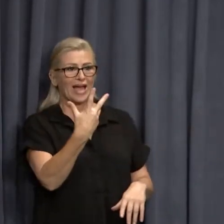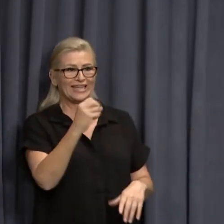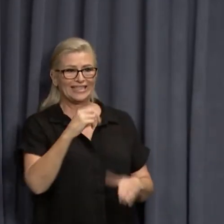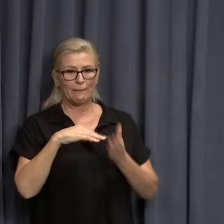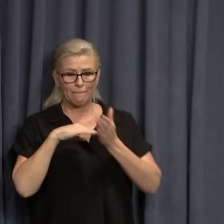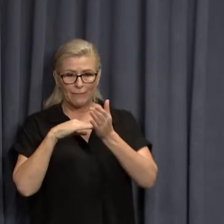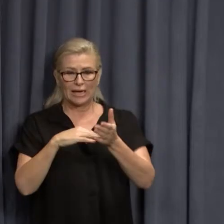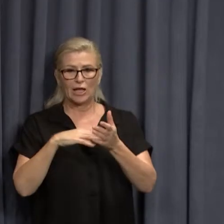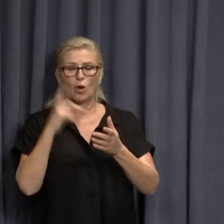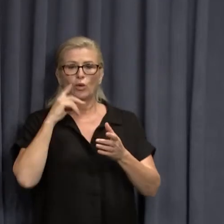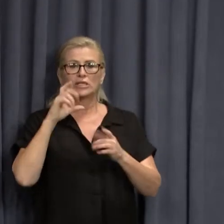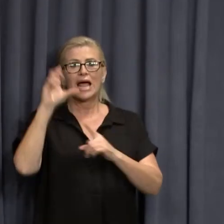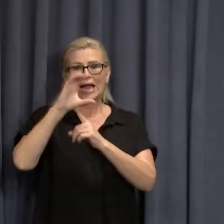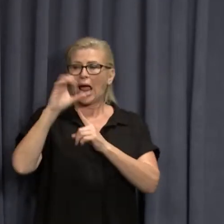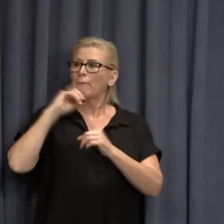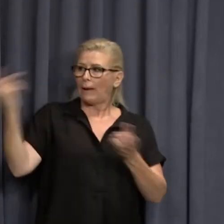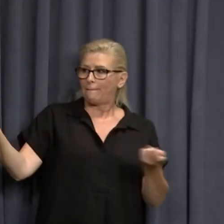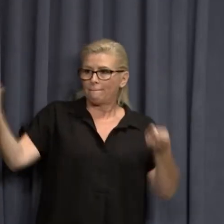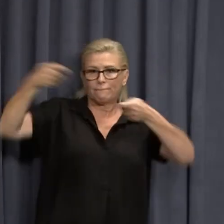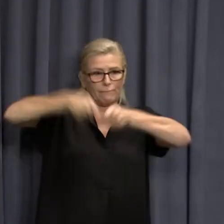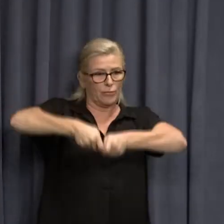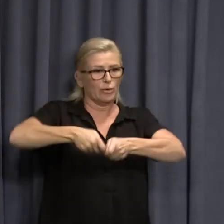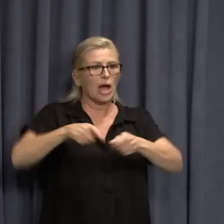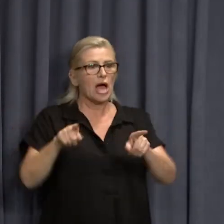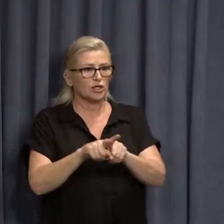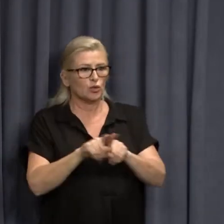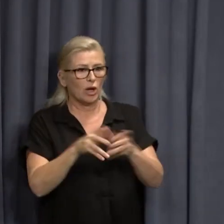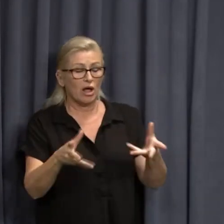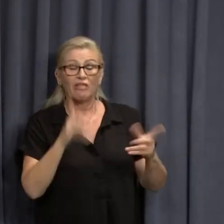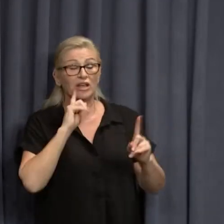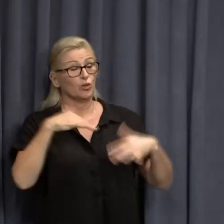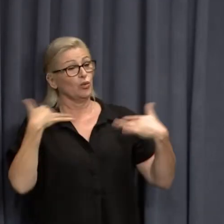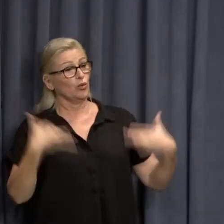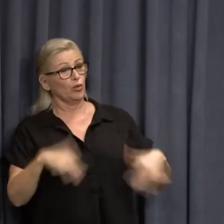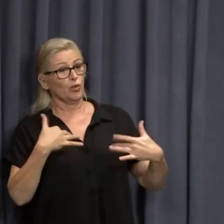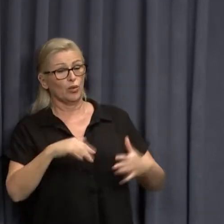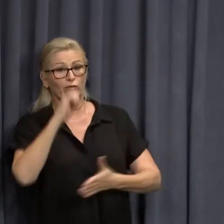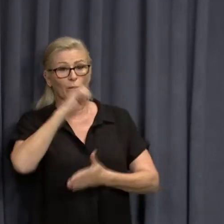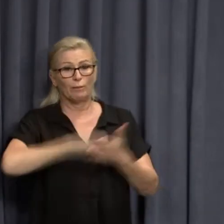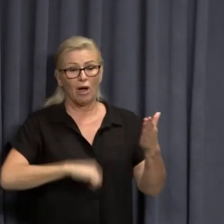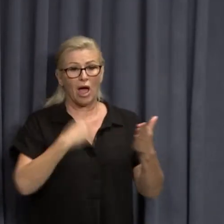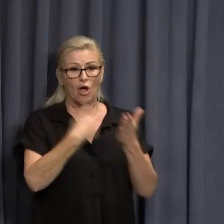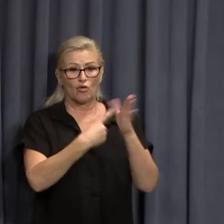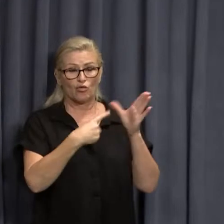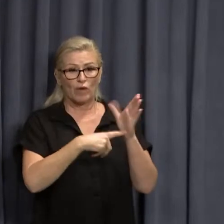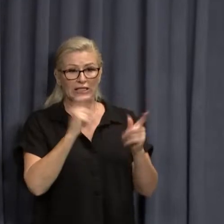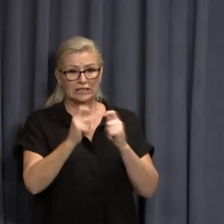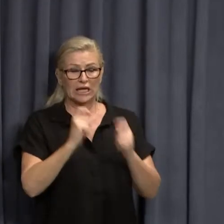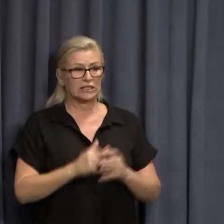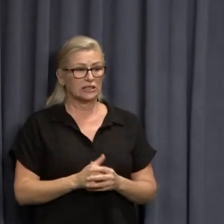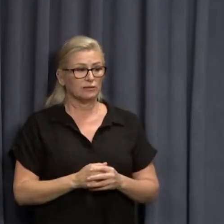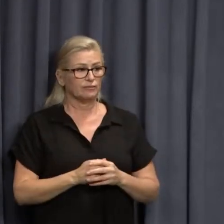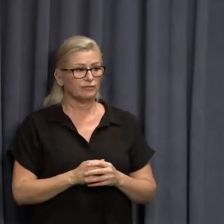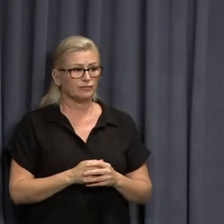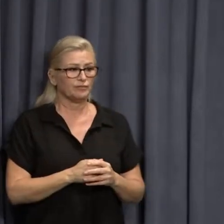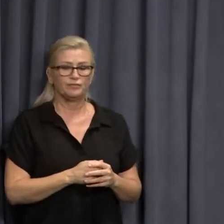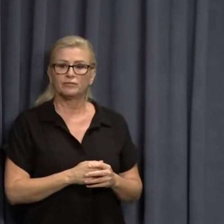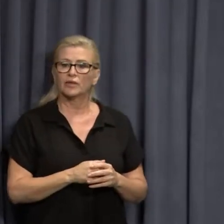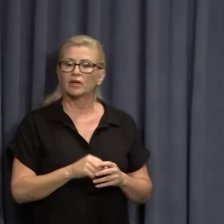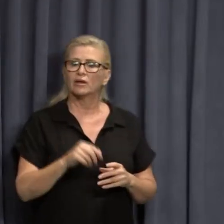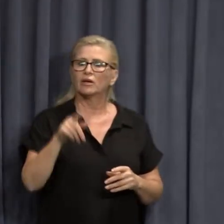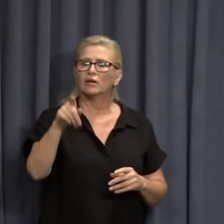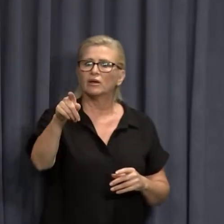which the Commonwealth will share some of. That's a massive investment in rapid antigen tests. Are we all good? Can we